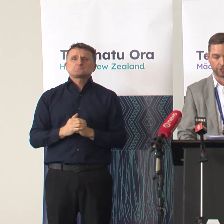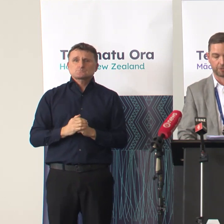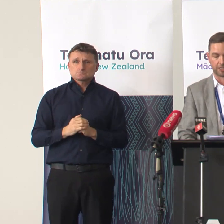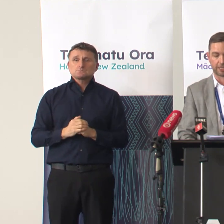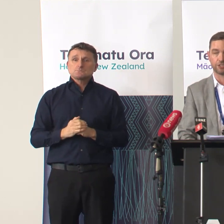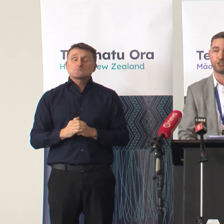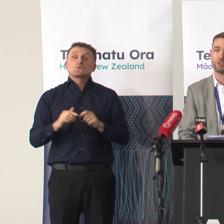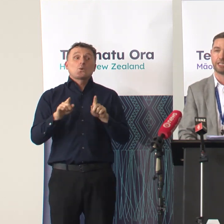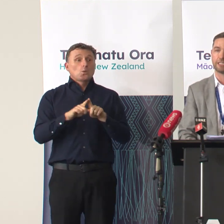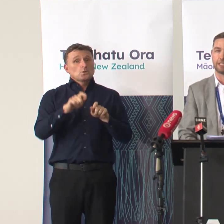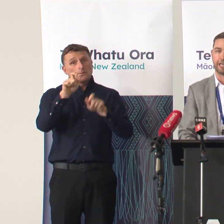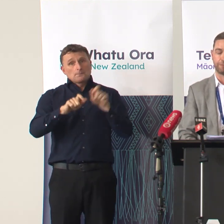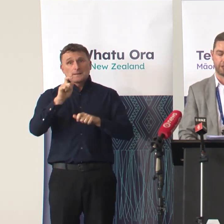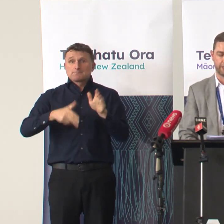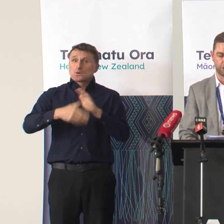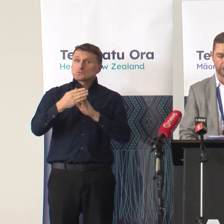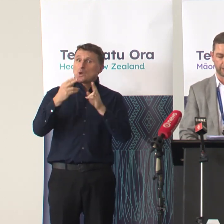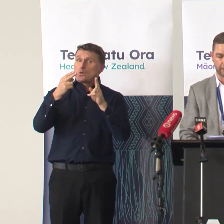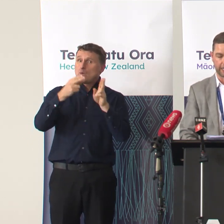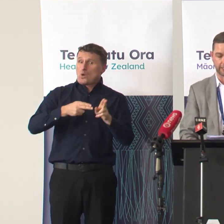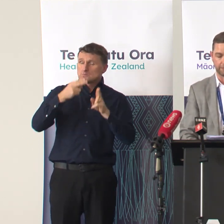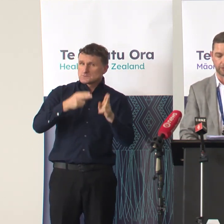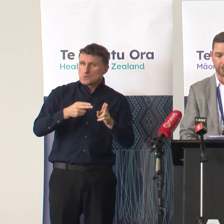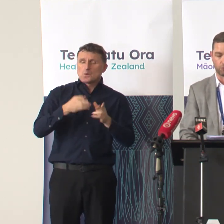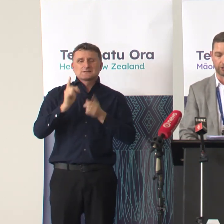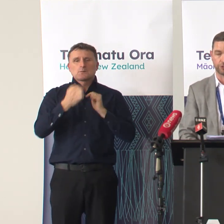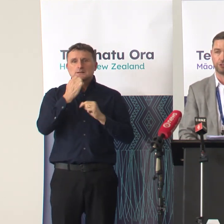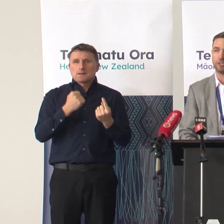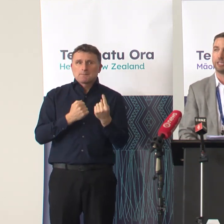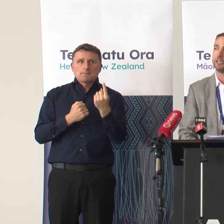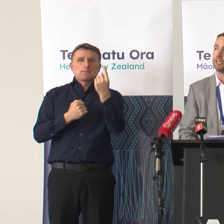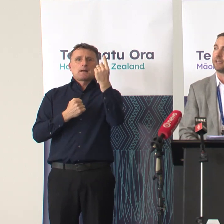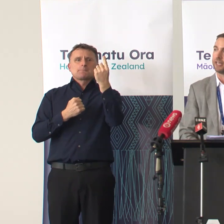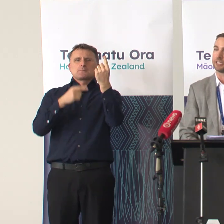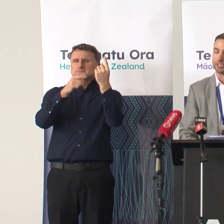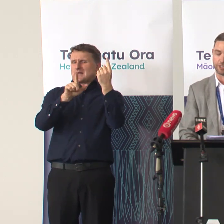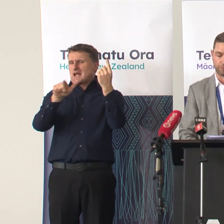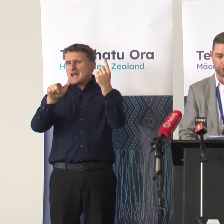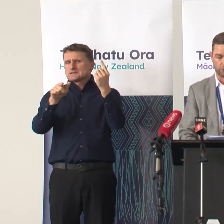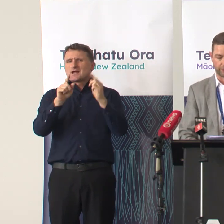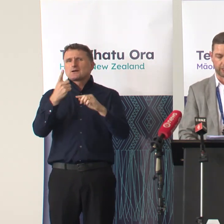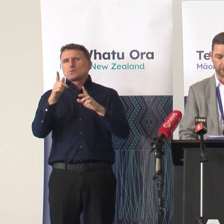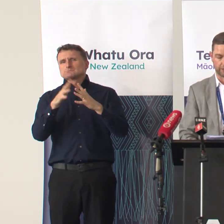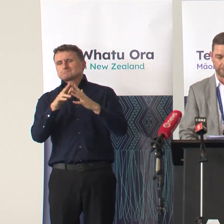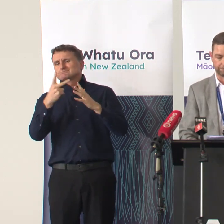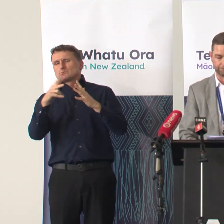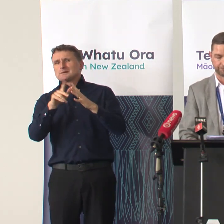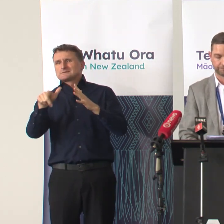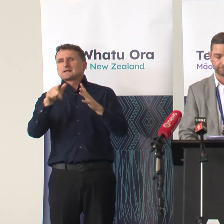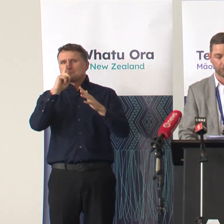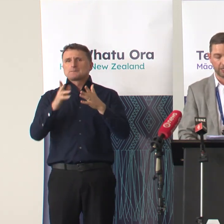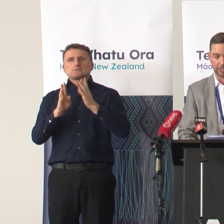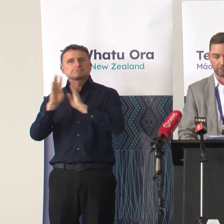hospitalisations do tend to lag behind trends in case numbers by a week or two and that is consistent with what we're seeing this time.